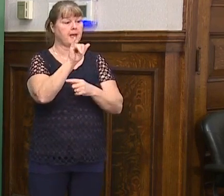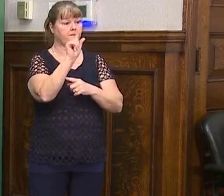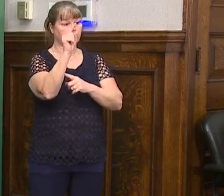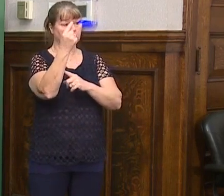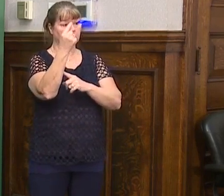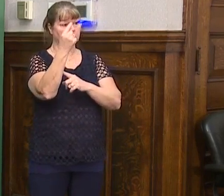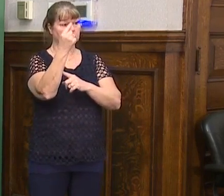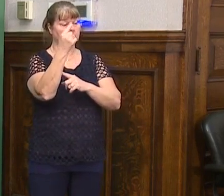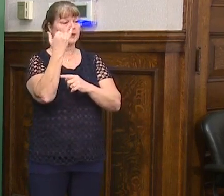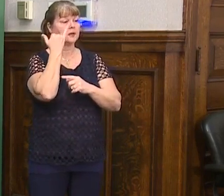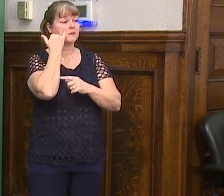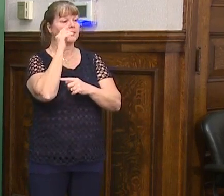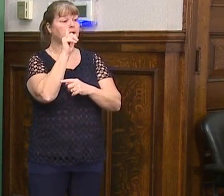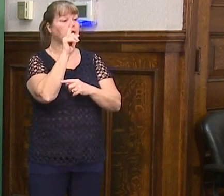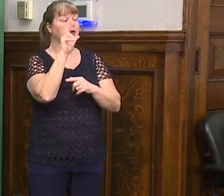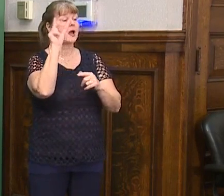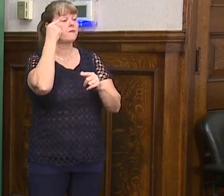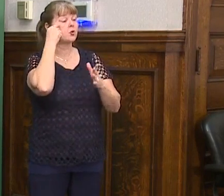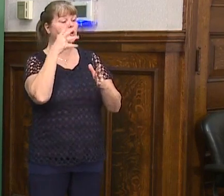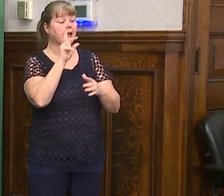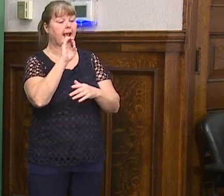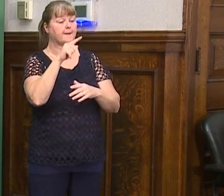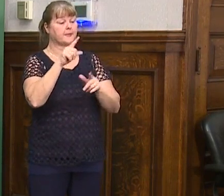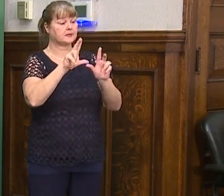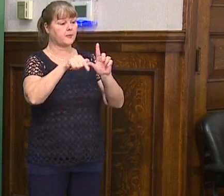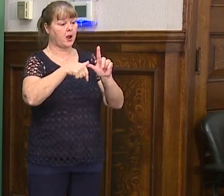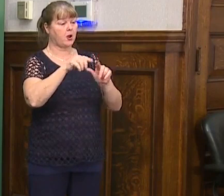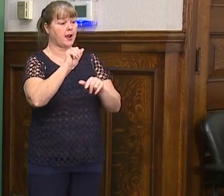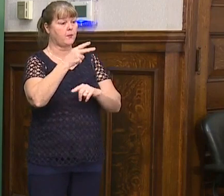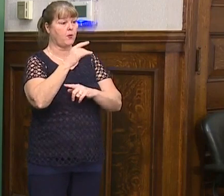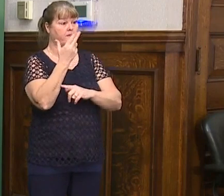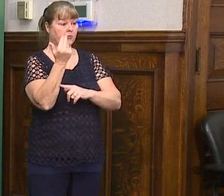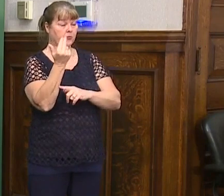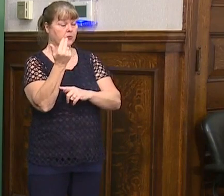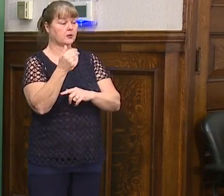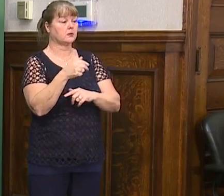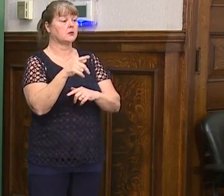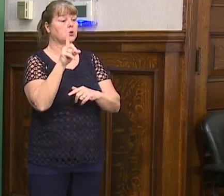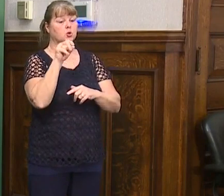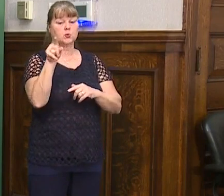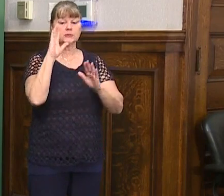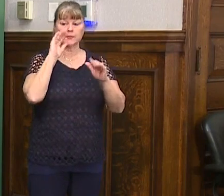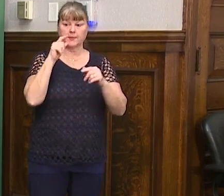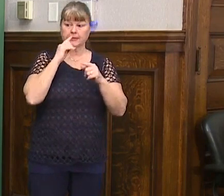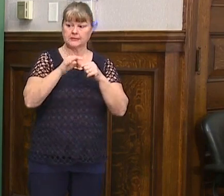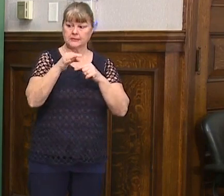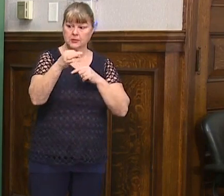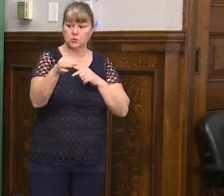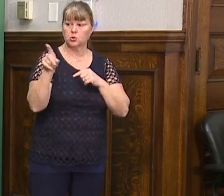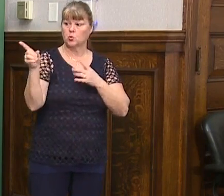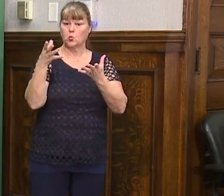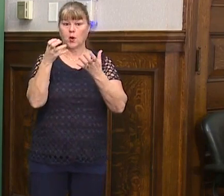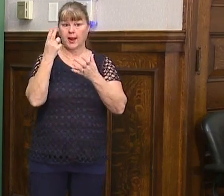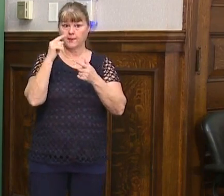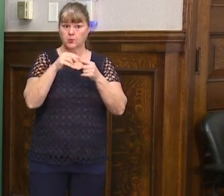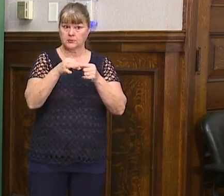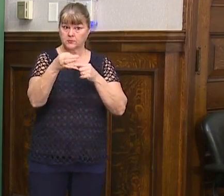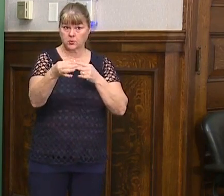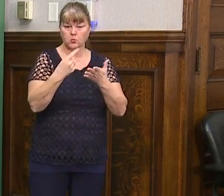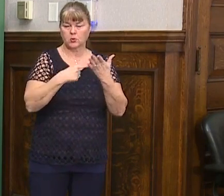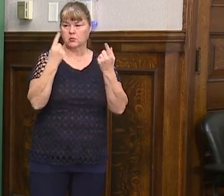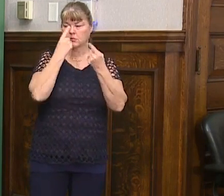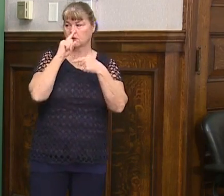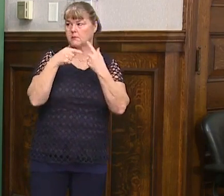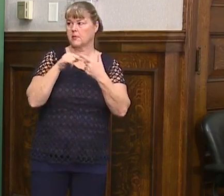the event that governor comes expires on the 13th. Do you expect him to extend? Um, would you like to see him extend? What are, what are your